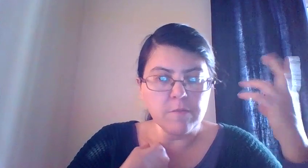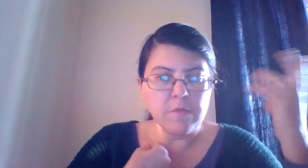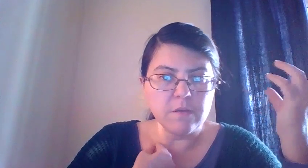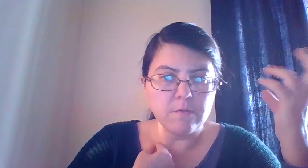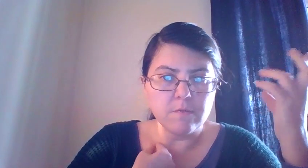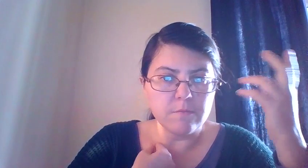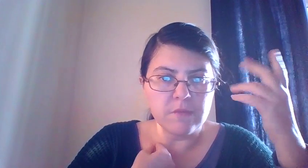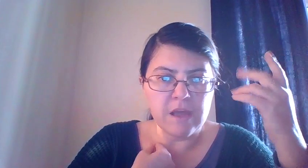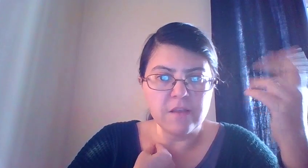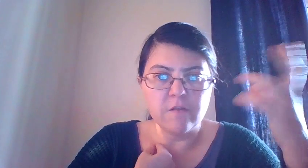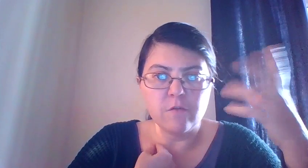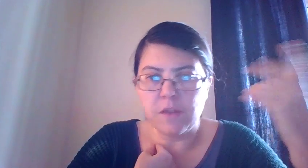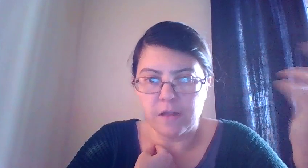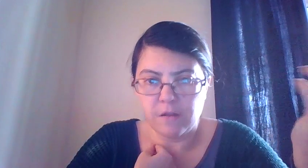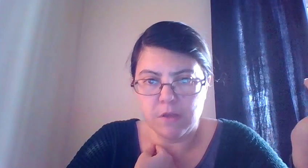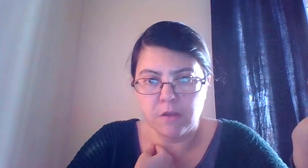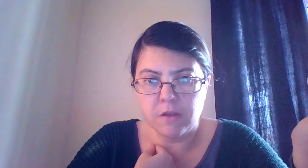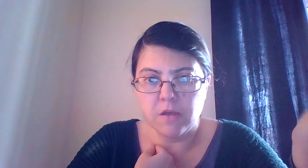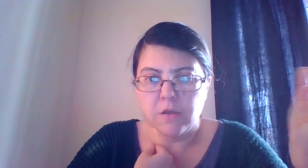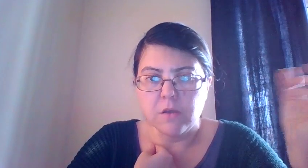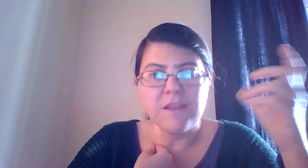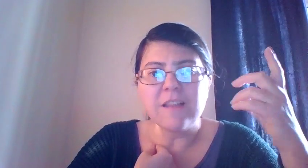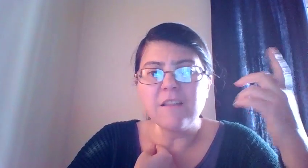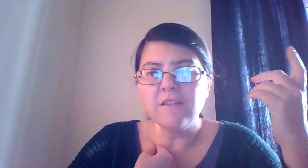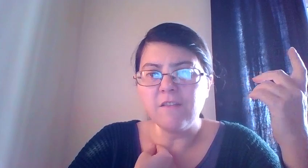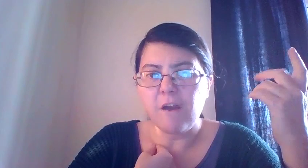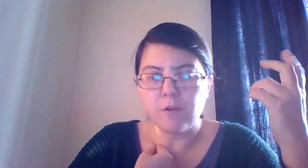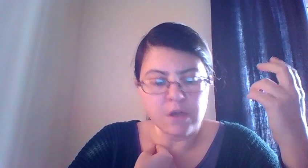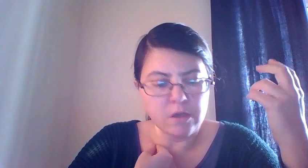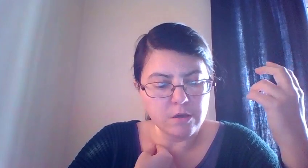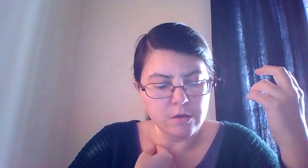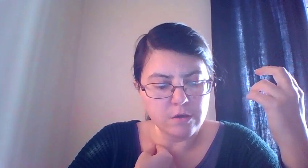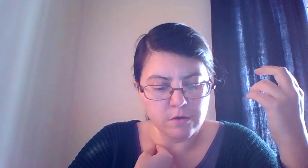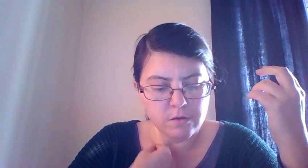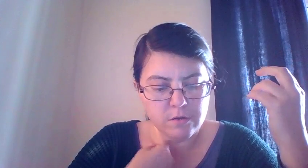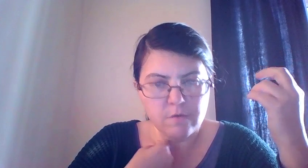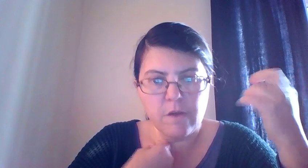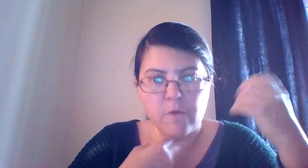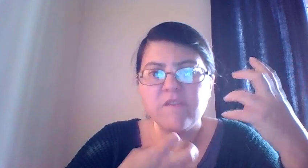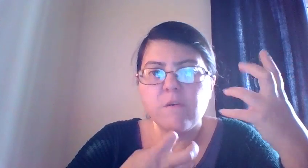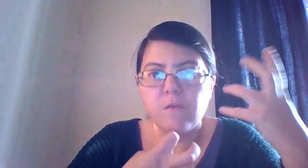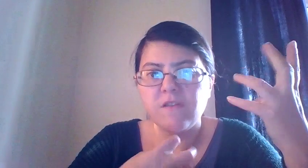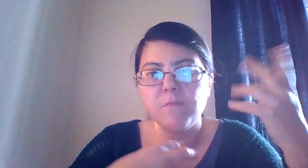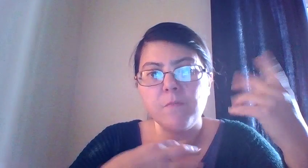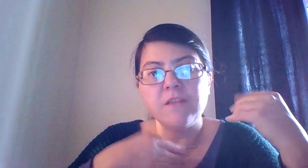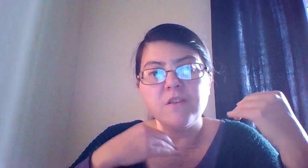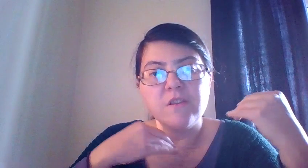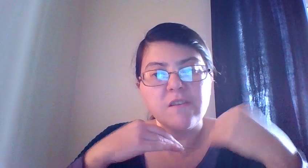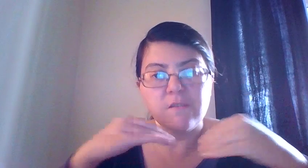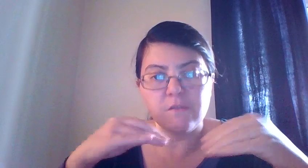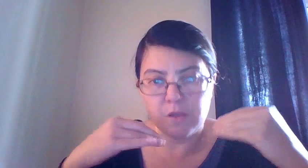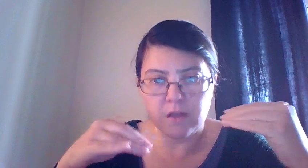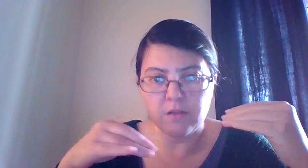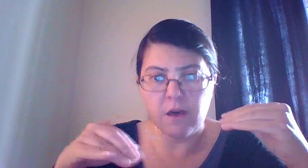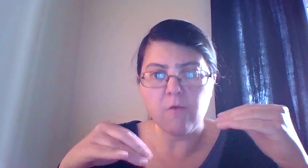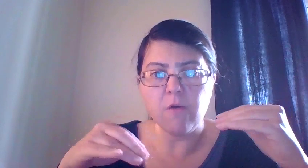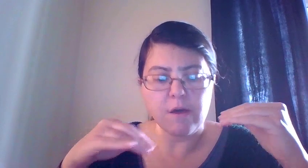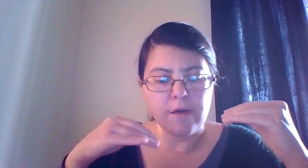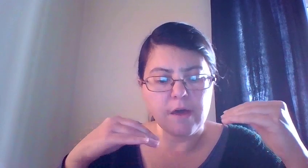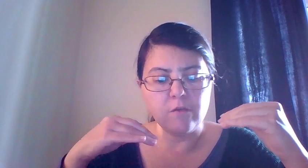Something that needs to be dealt immediately, not necessarily very serious, but just needs to be dealt now. And you